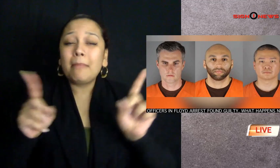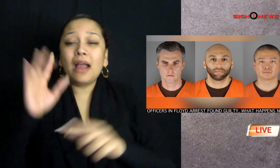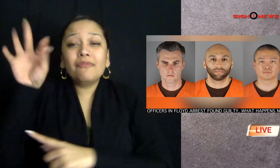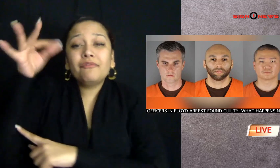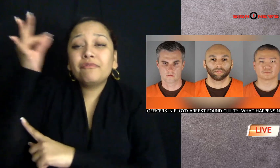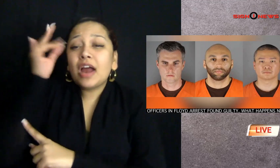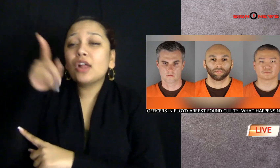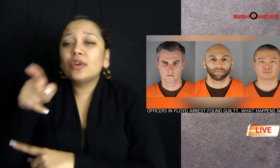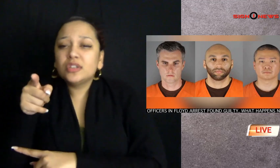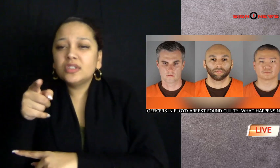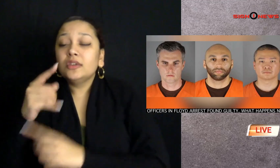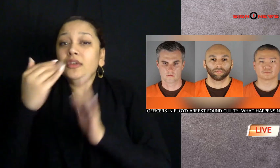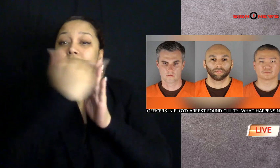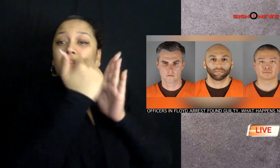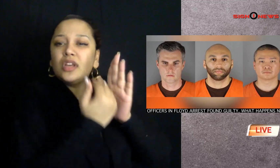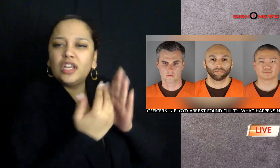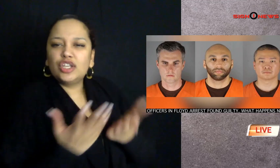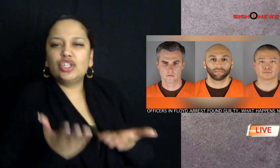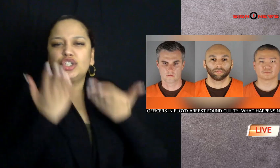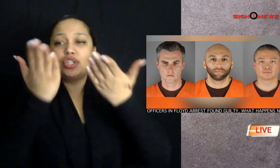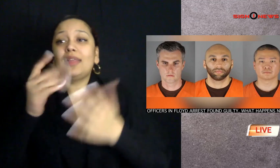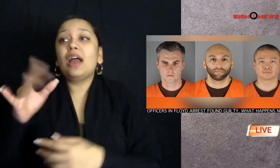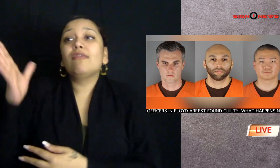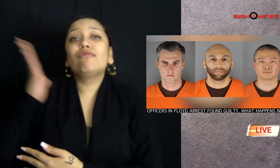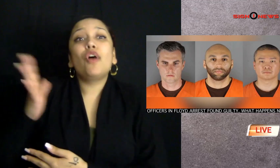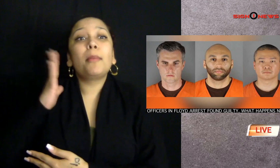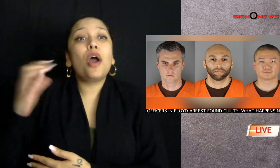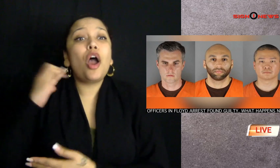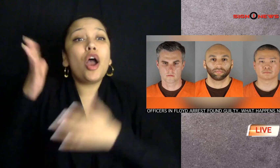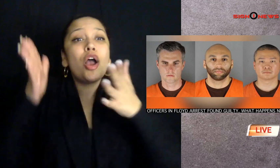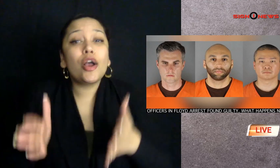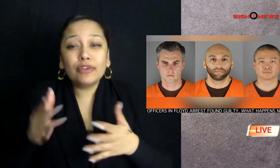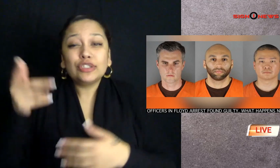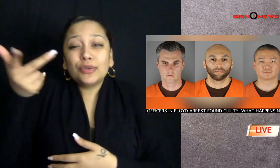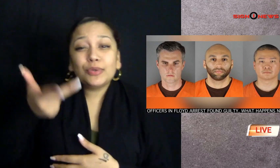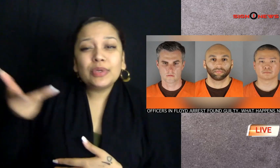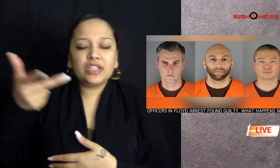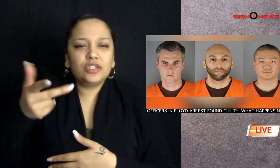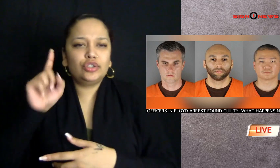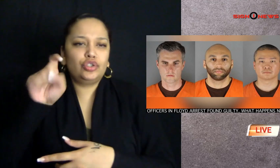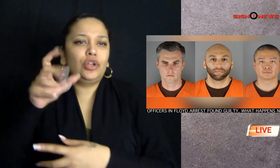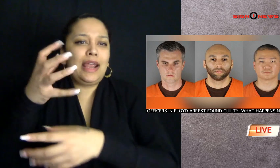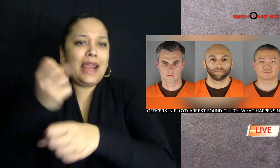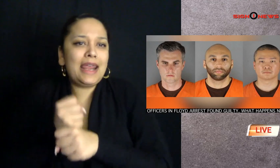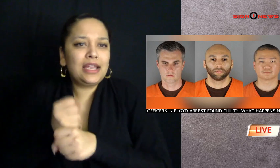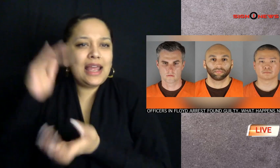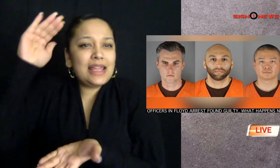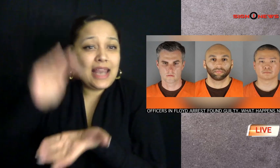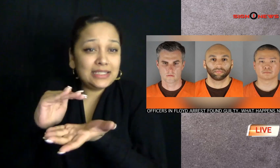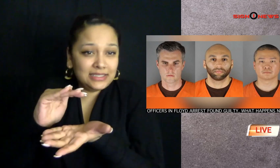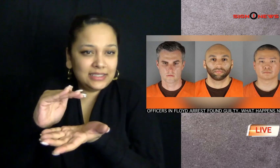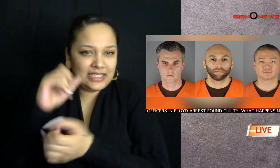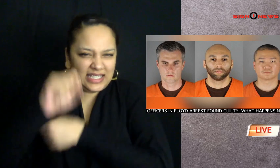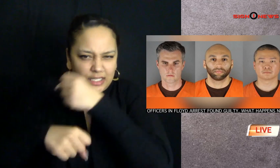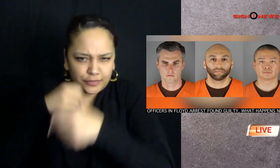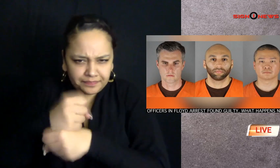the maximum sentence for the crime is life in prison or the death penalty but federal sentencing guidelines suggest the former